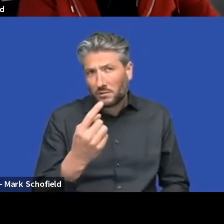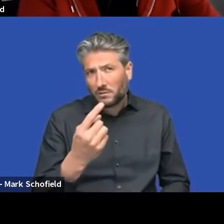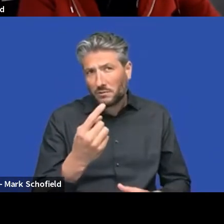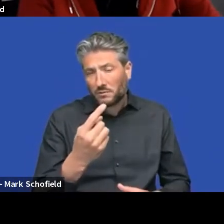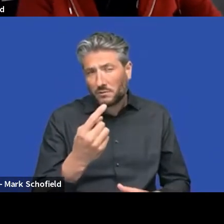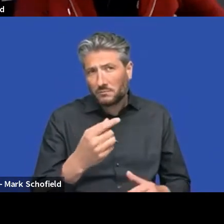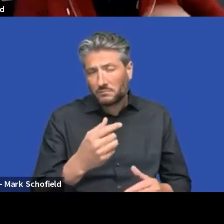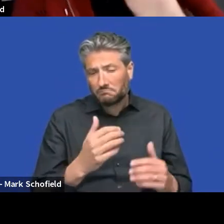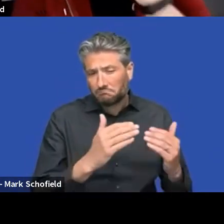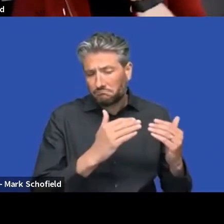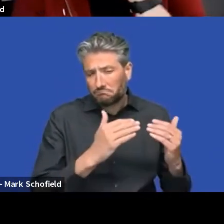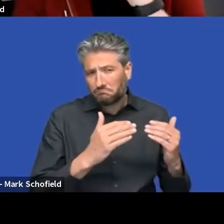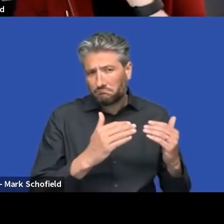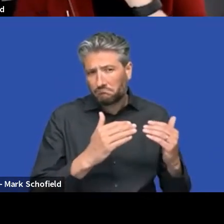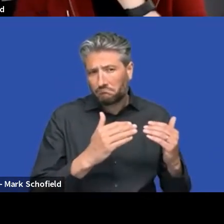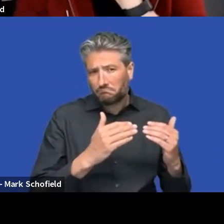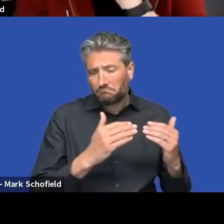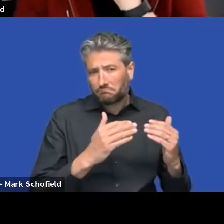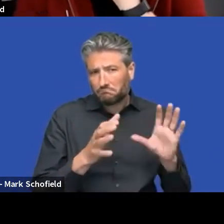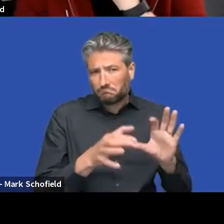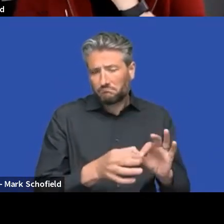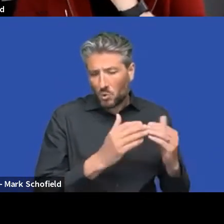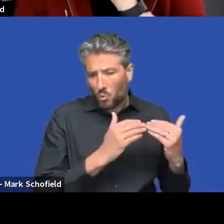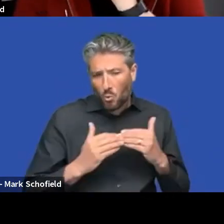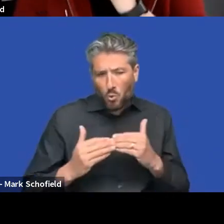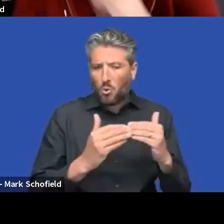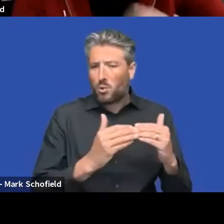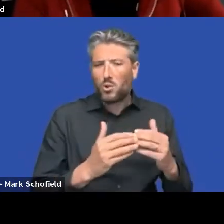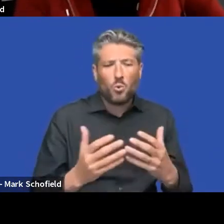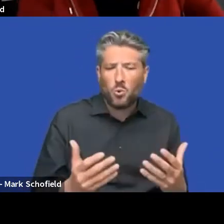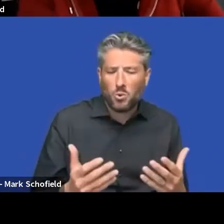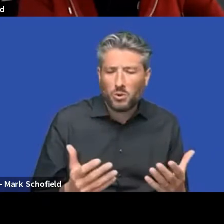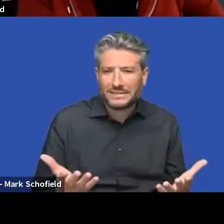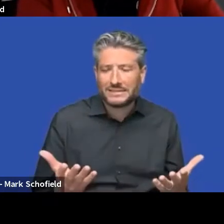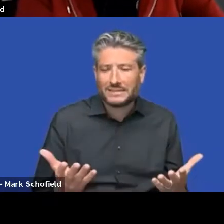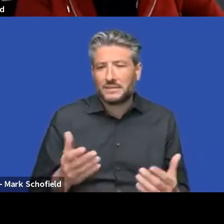all of that available to JavaScript, as Neil says, makes sense.